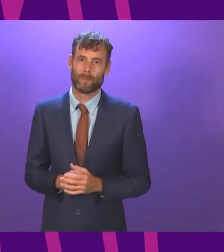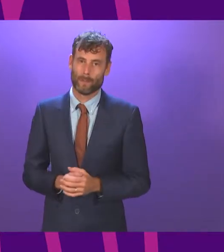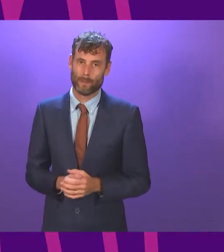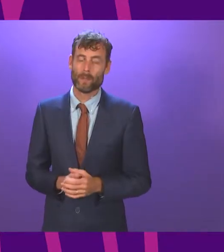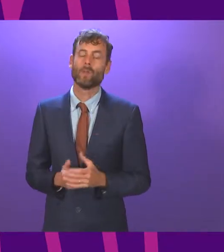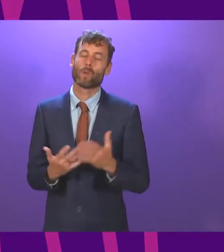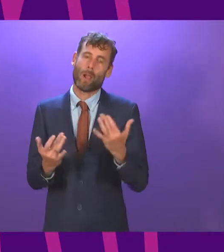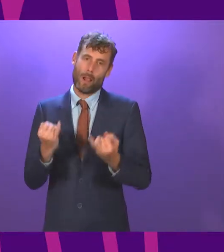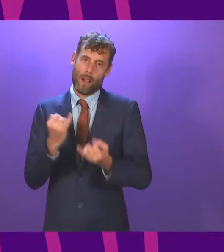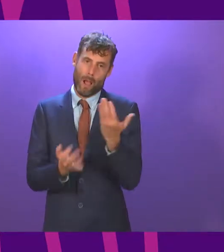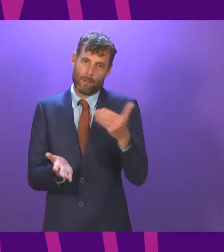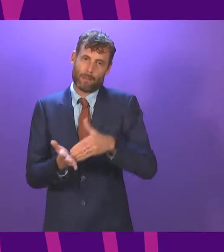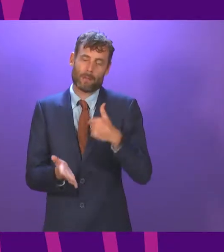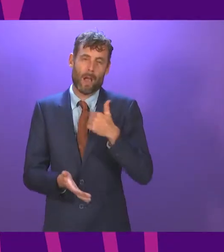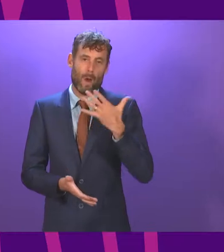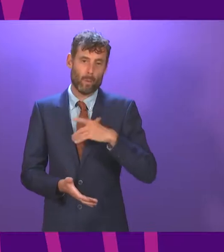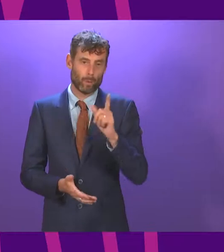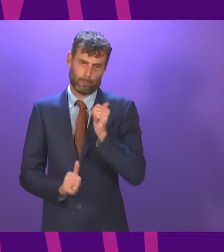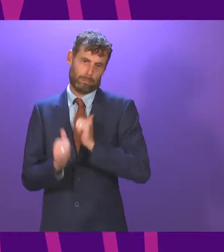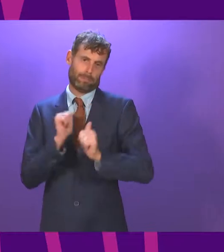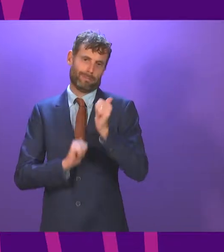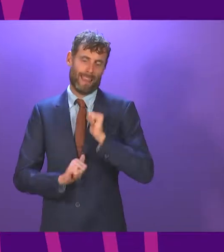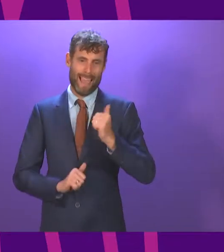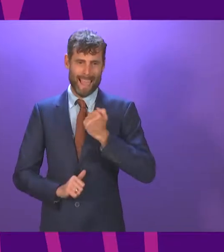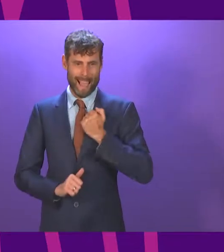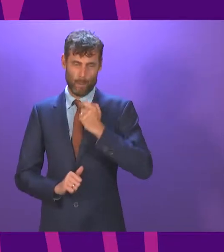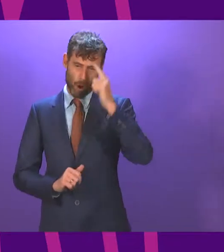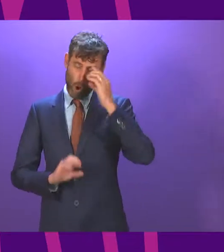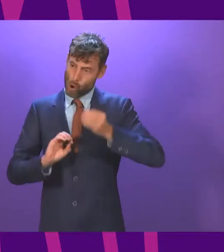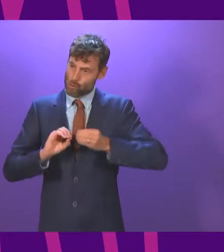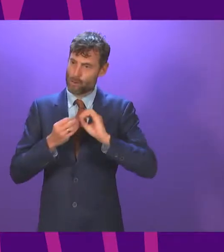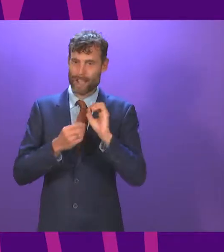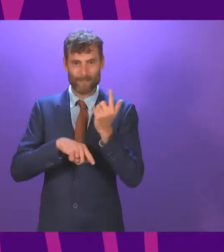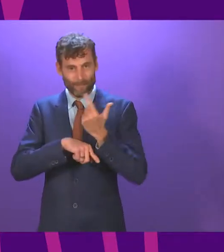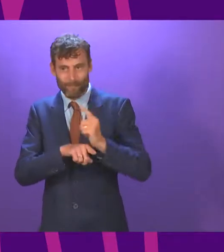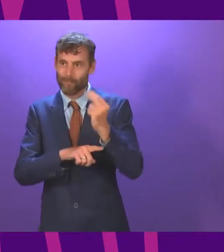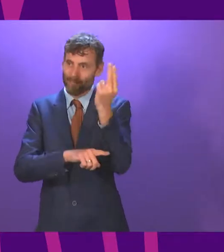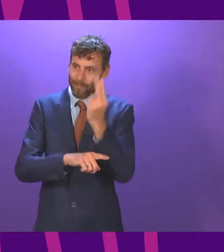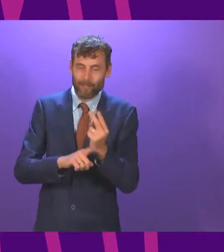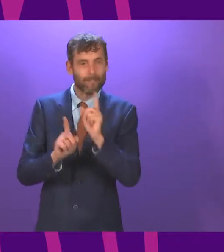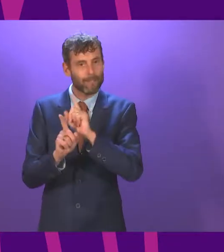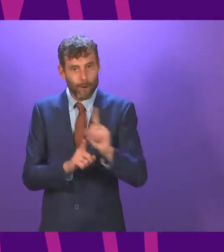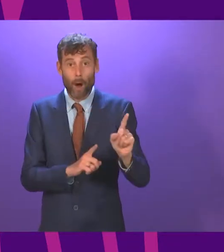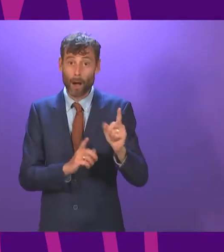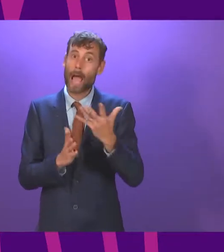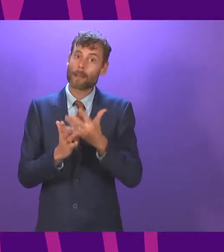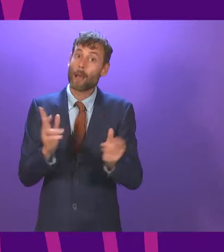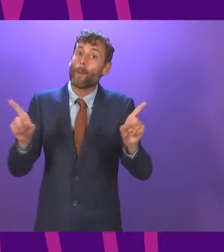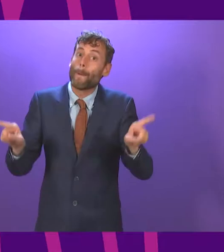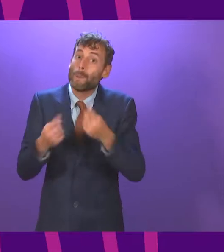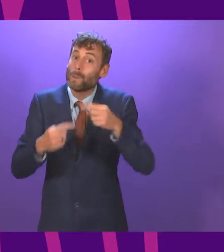Lastly, I would like to take a moment to celebrate our creative industries in Glasgow Kelvin and in particular the musicians who